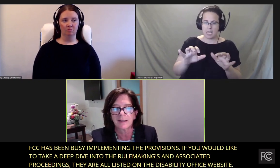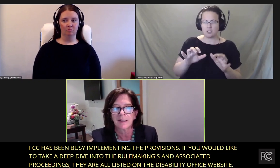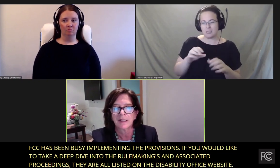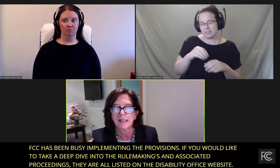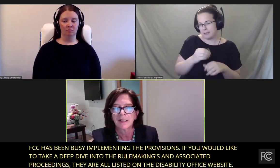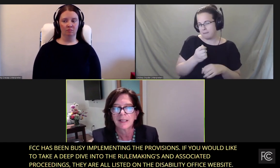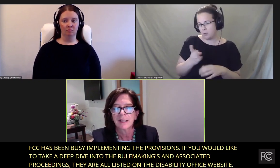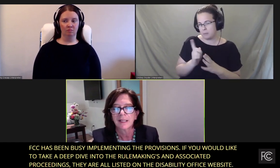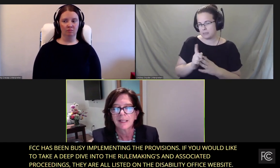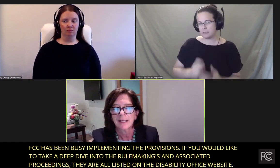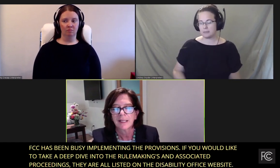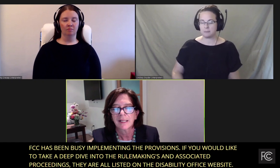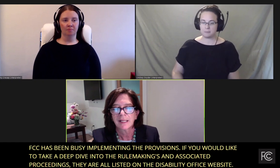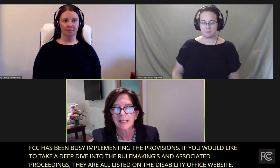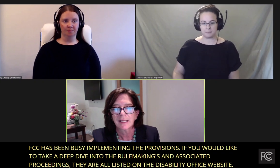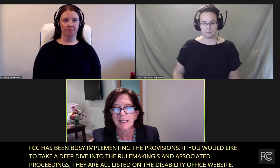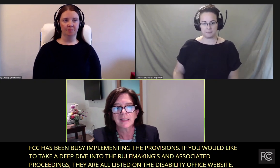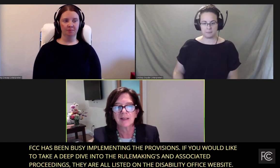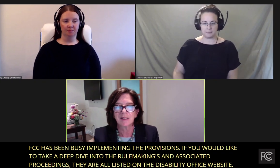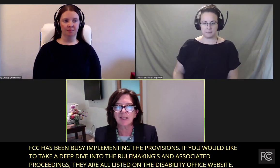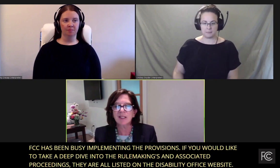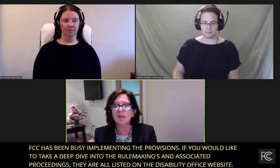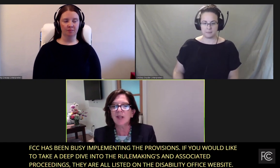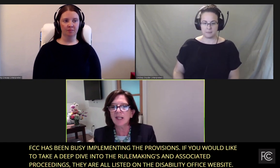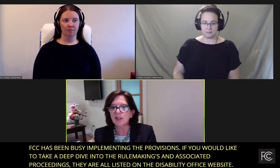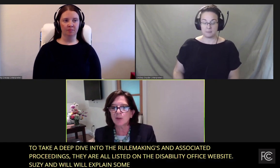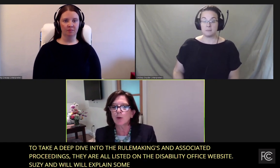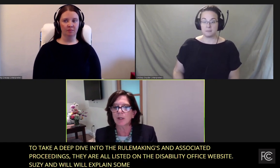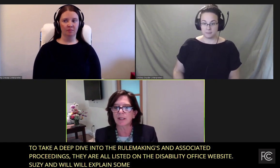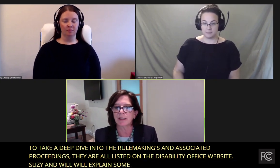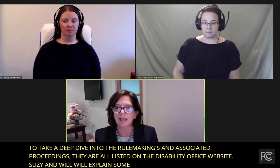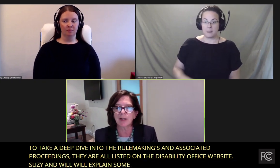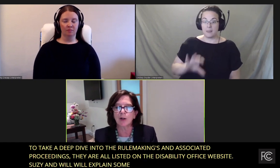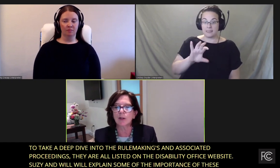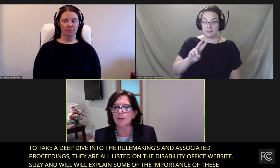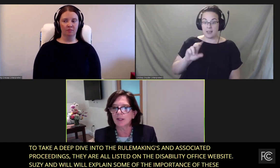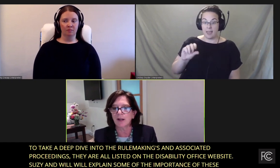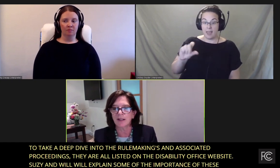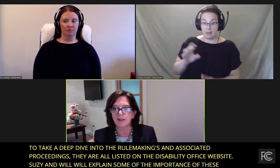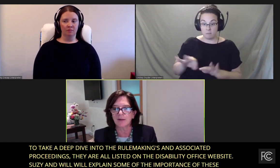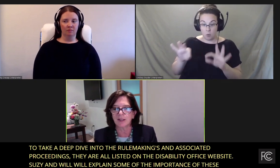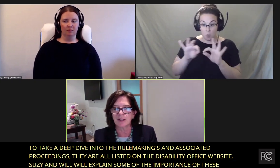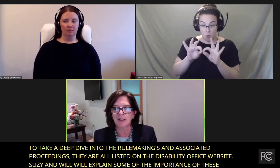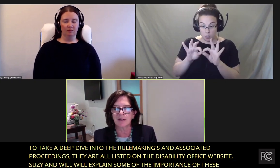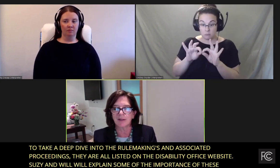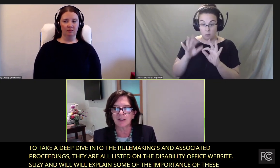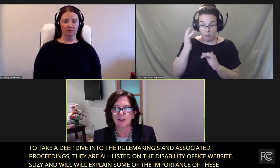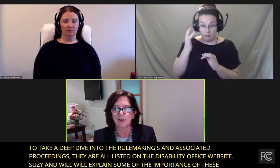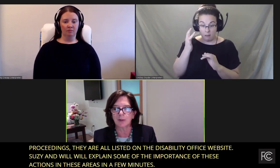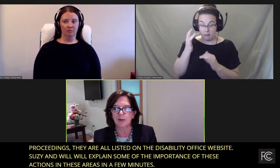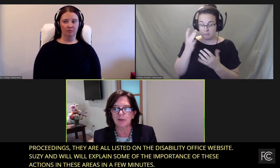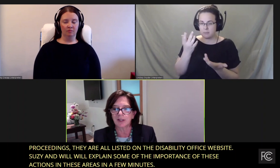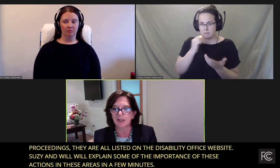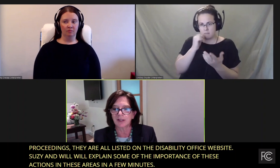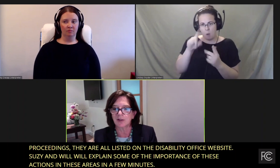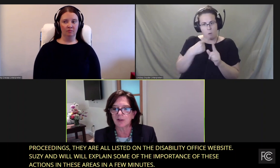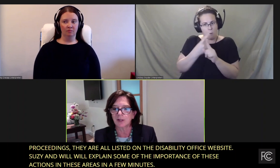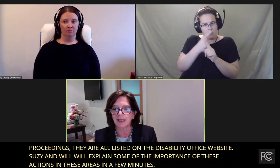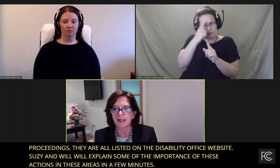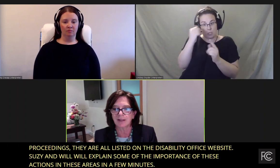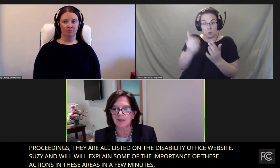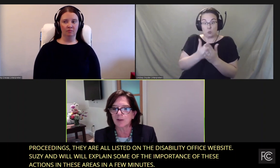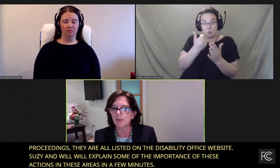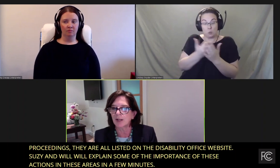minutes. Diane Burstein- The CVA is important, not only because of these significant new provisions